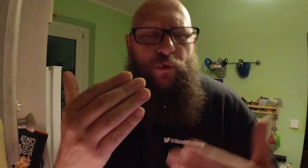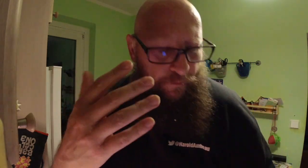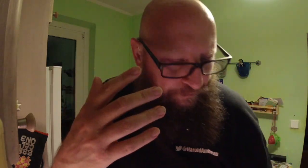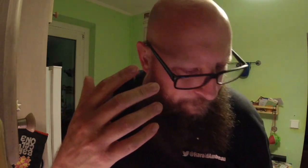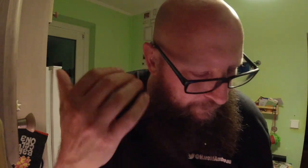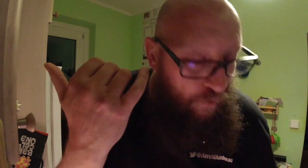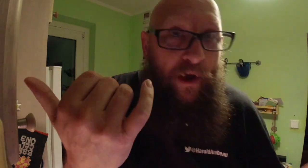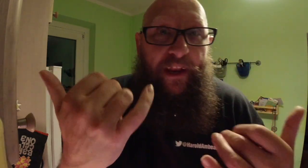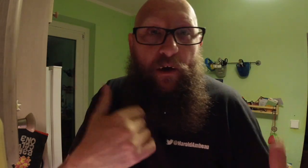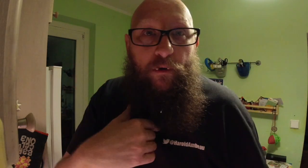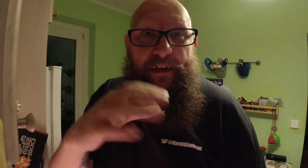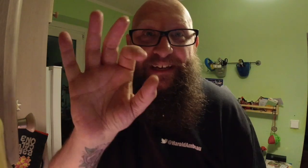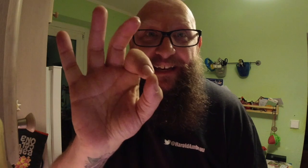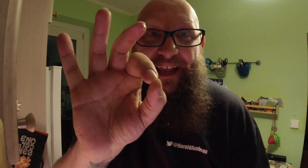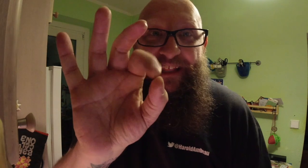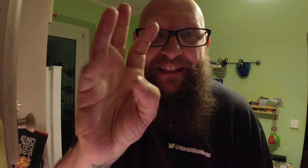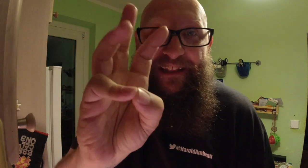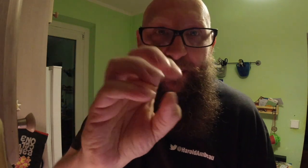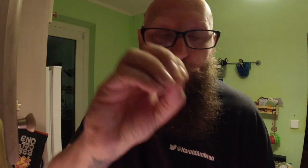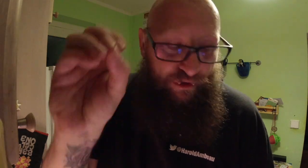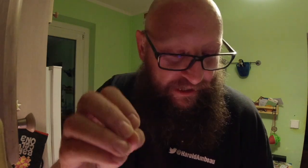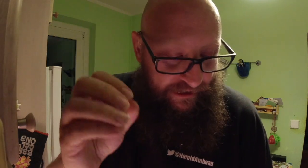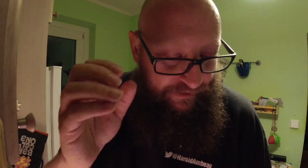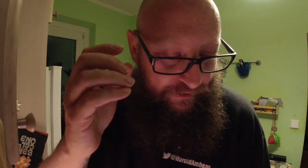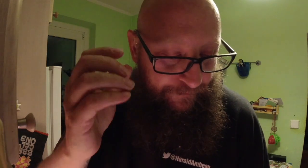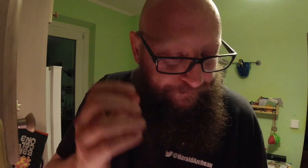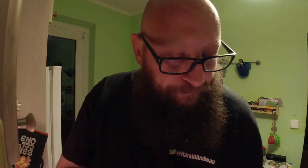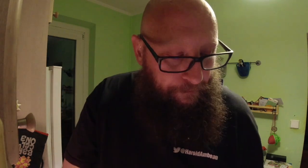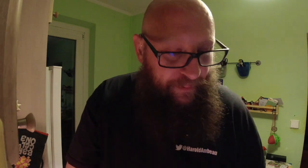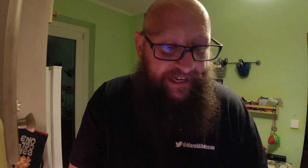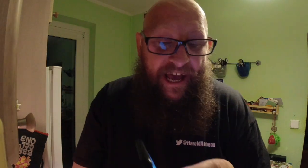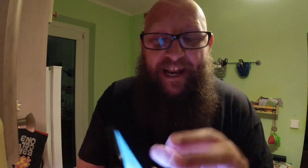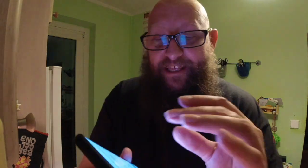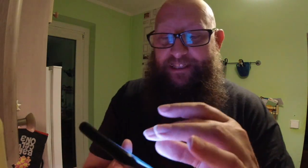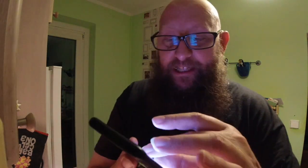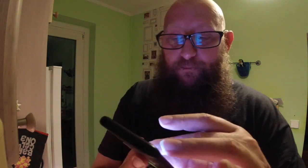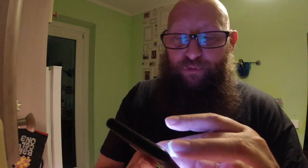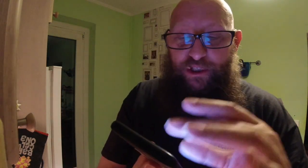you. Right now I've got 96%. 96%!